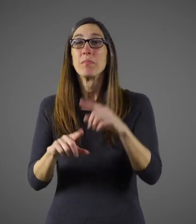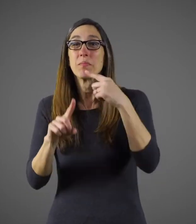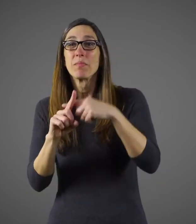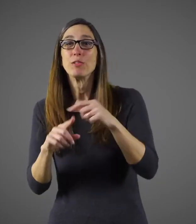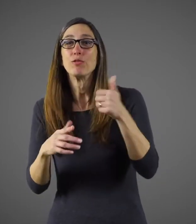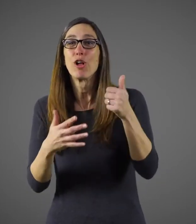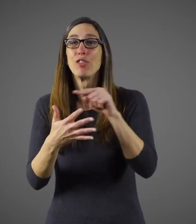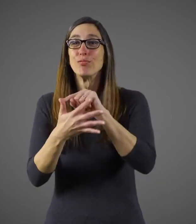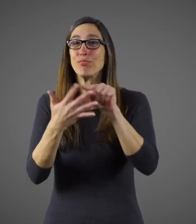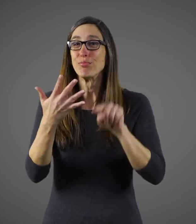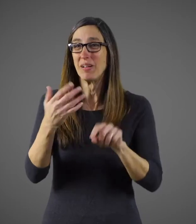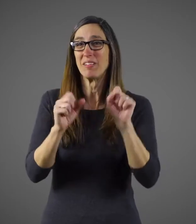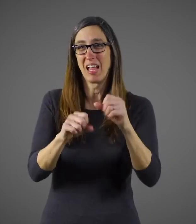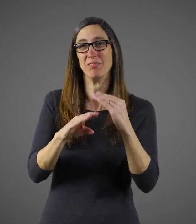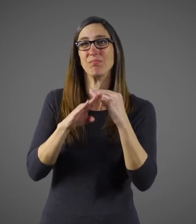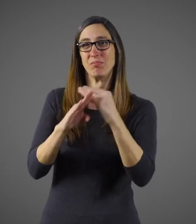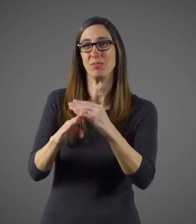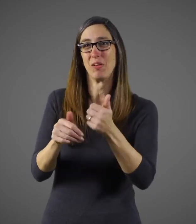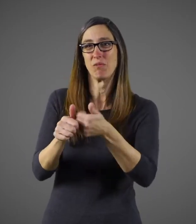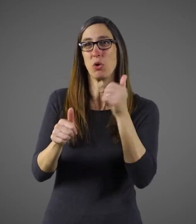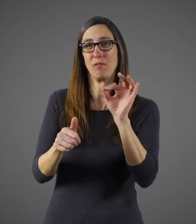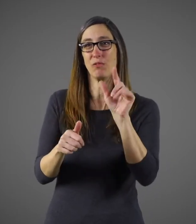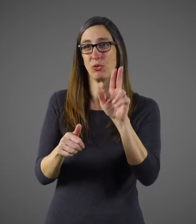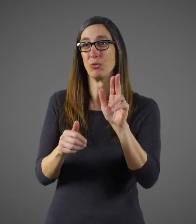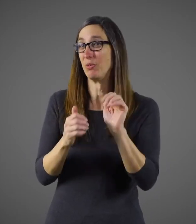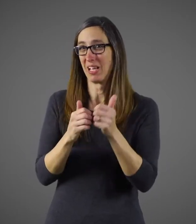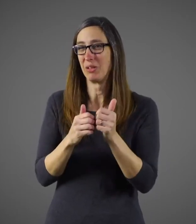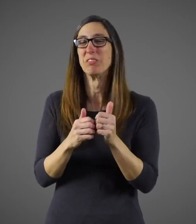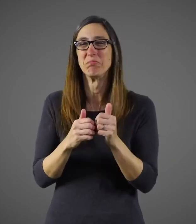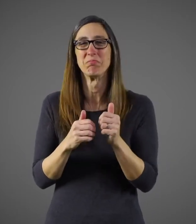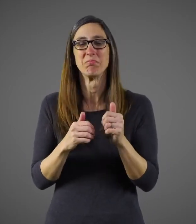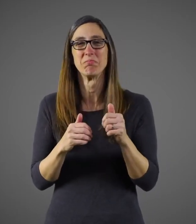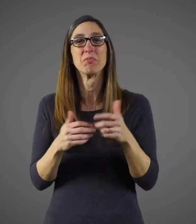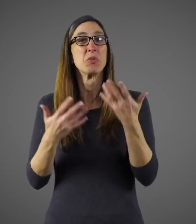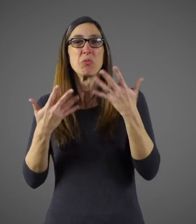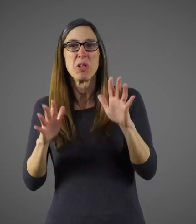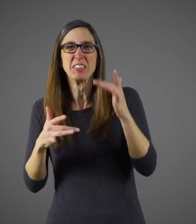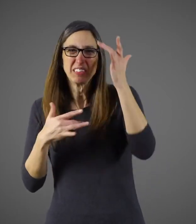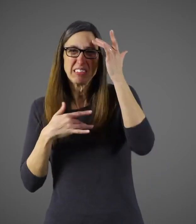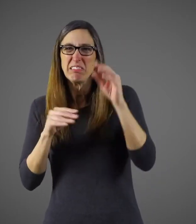Here are some other ways to prevent flu and to avoid being someone who spreads the flu to others.